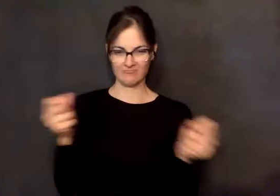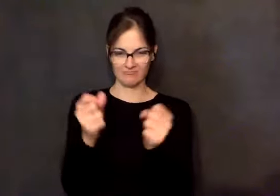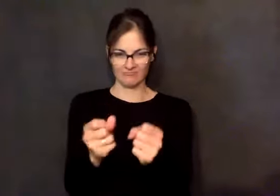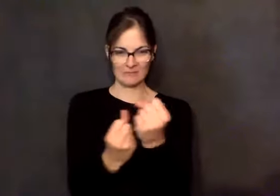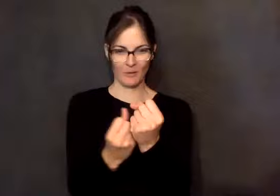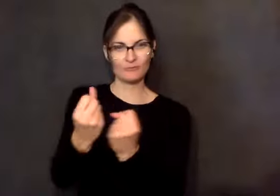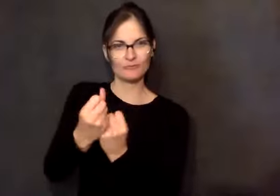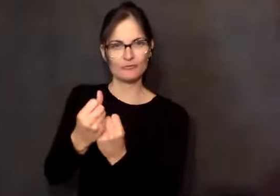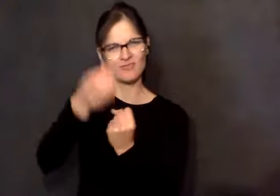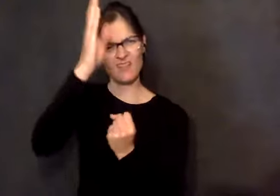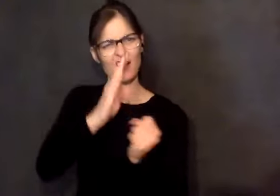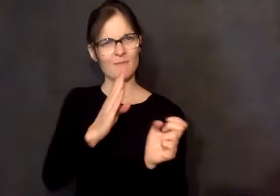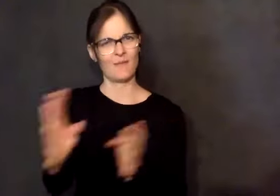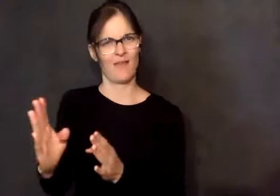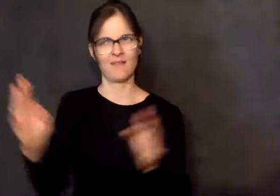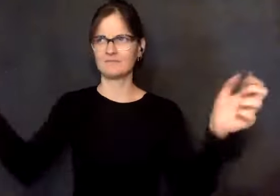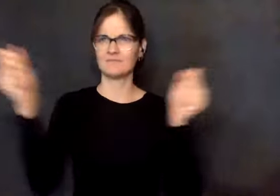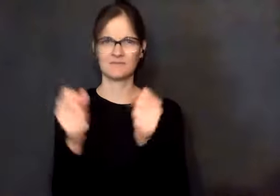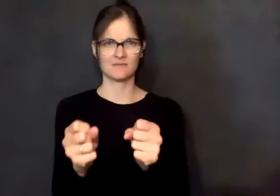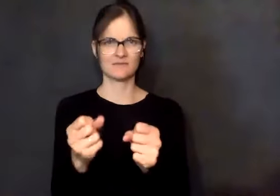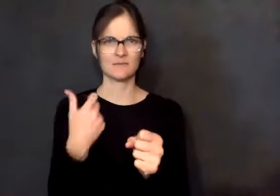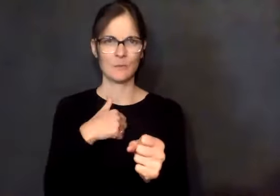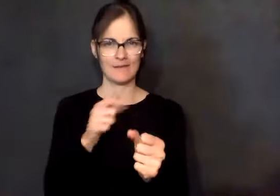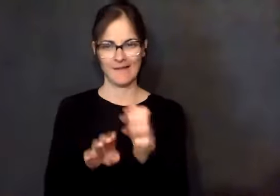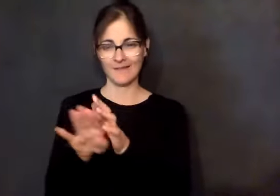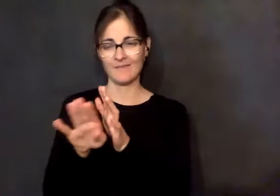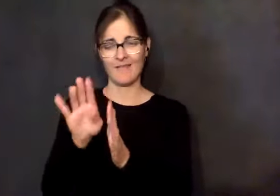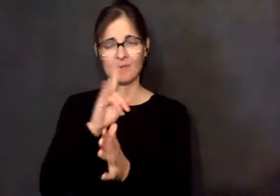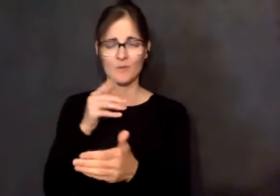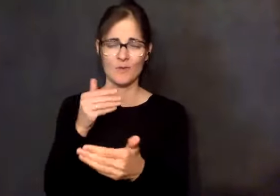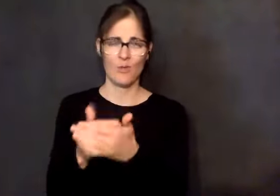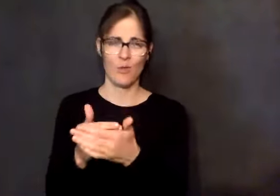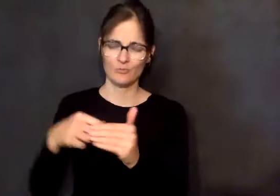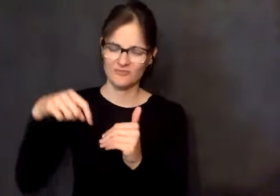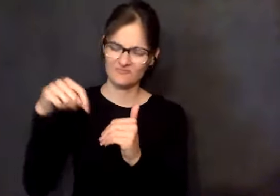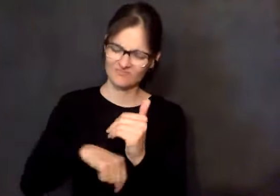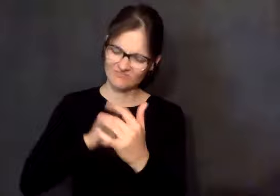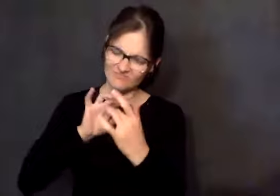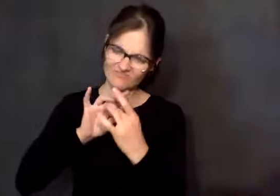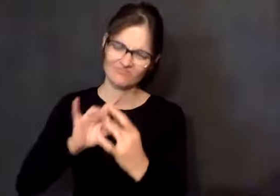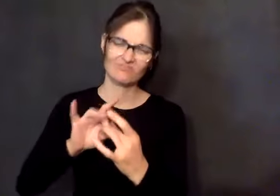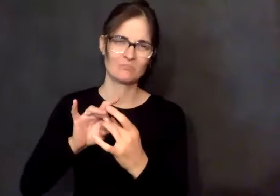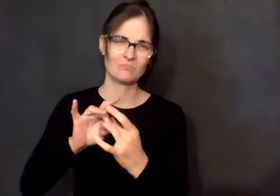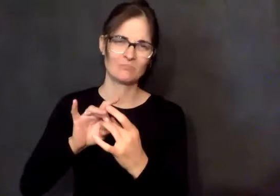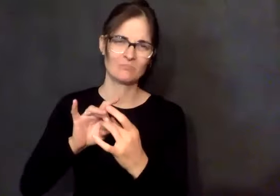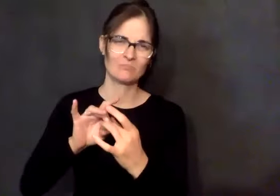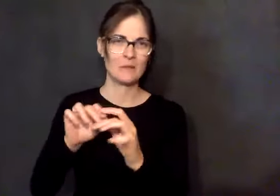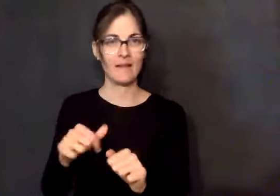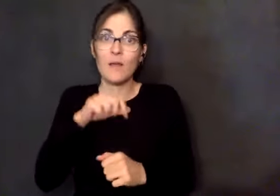intimacy, unknown to me, happens. And it's happened with many, many of the men that I'm grateful to sponsor.